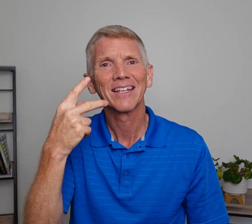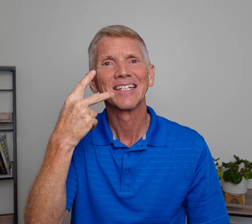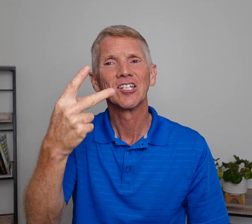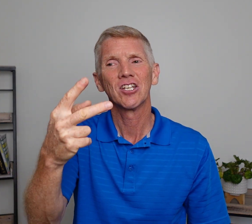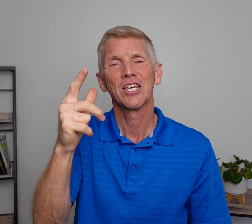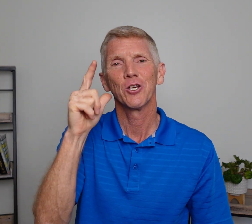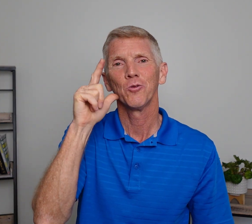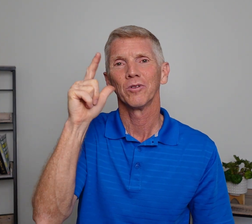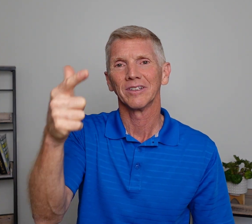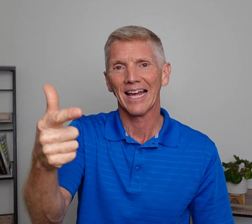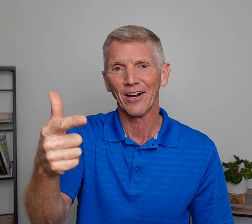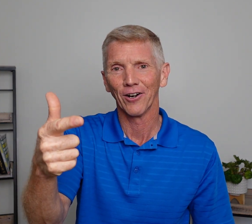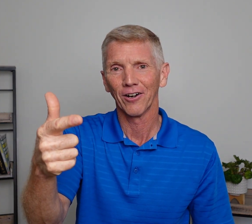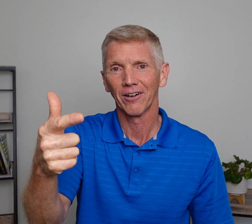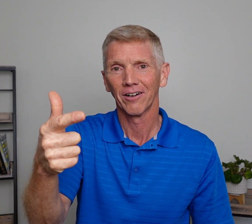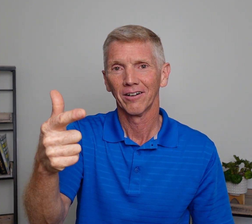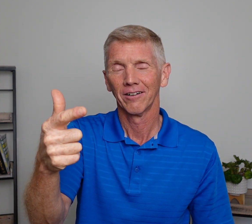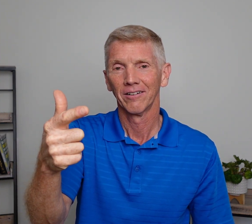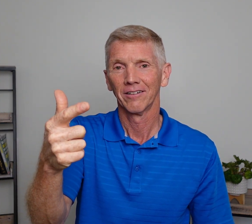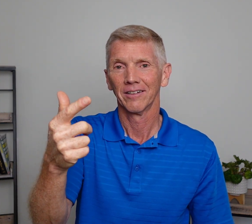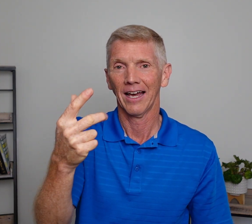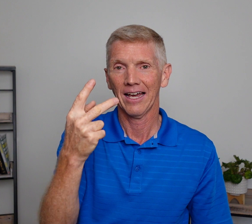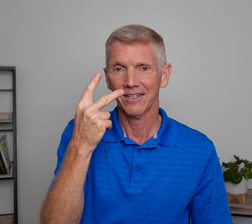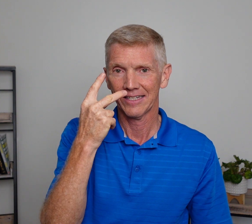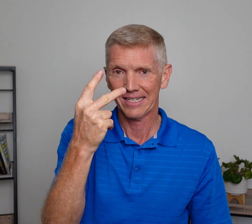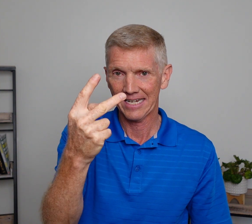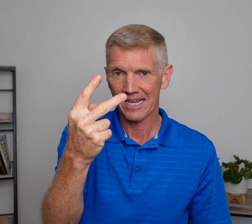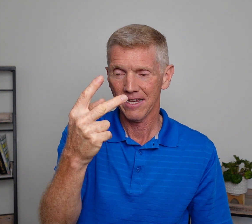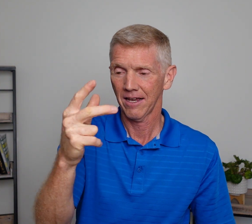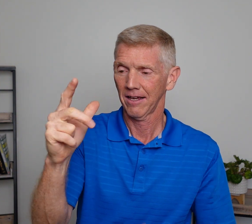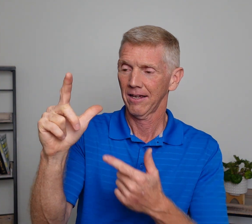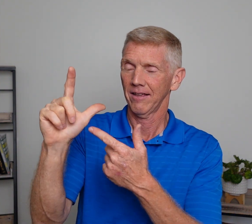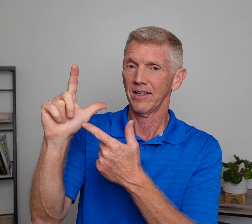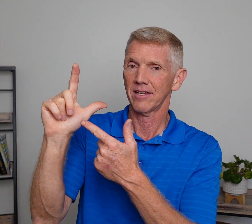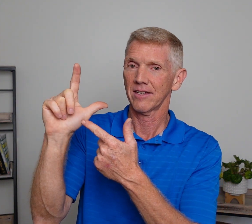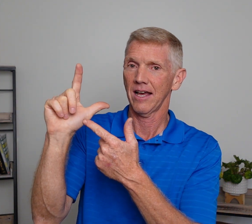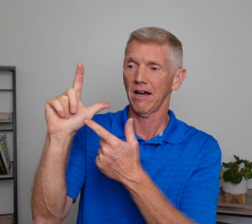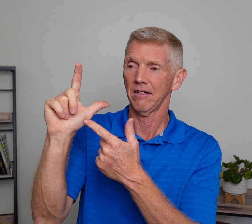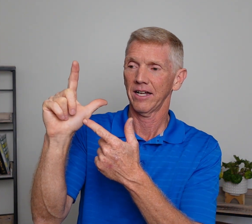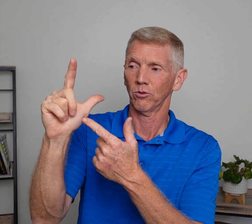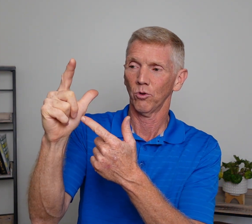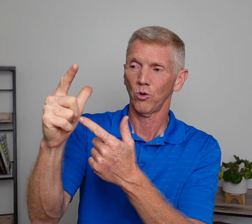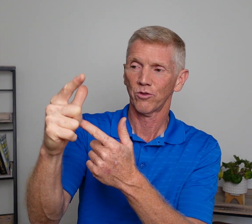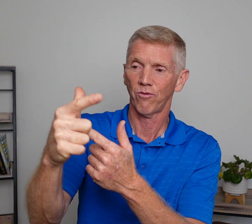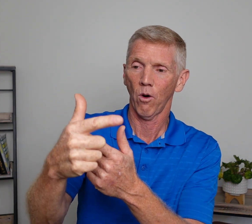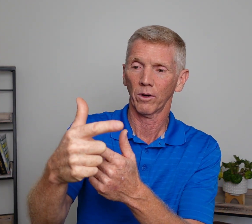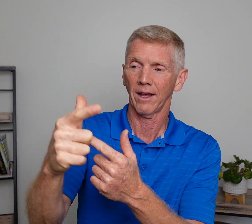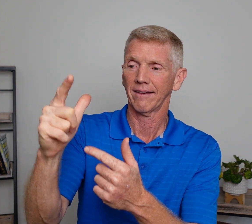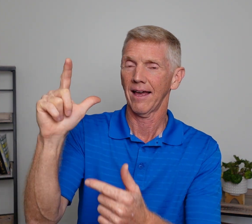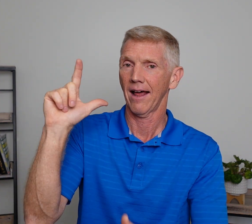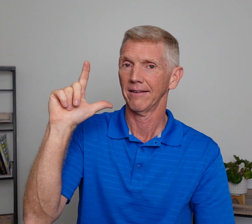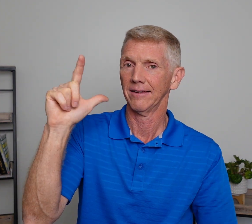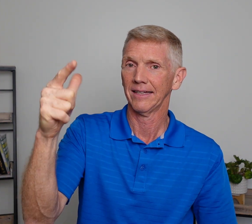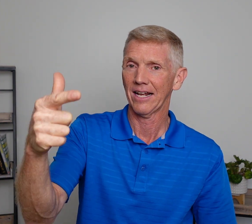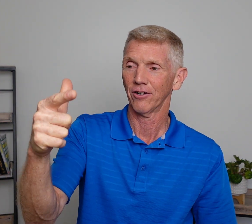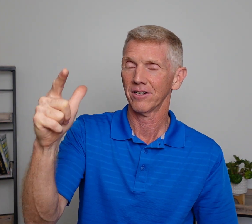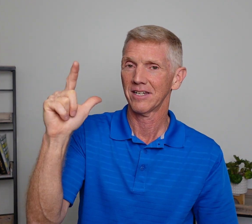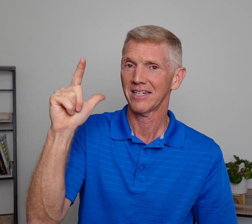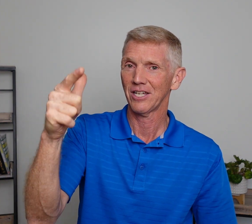See you later. Okay? See. This is an L, and it rolls forward like that. Later. See